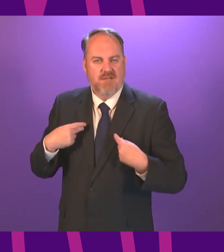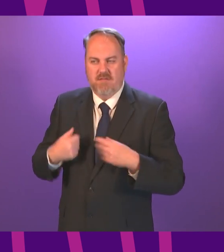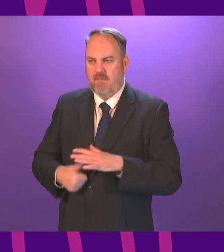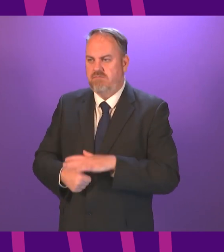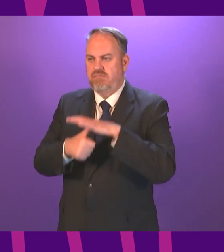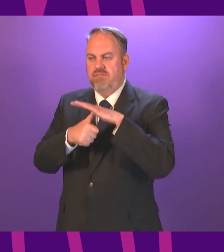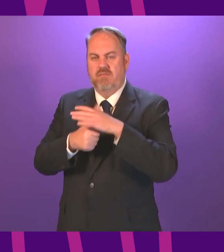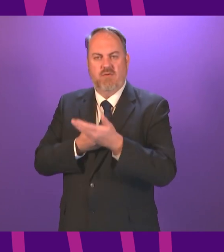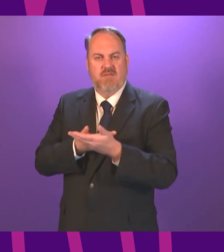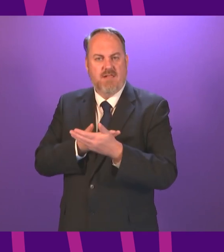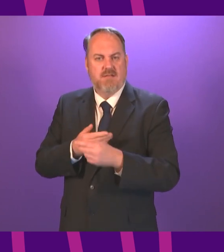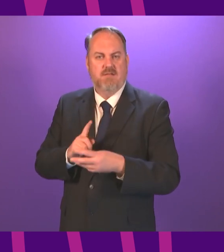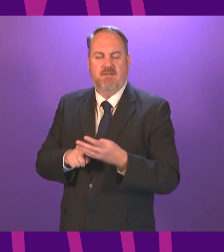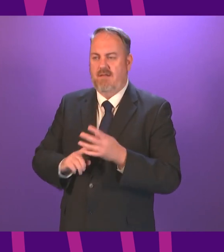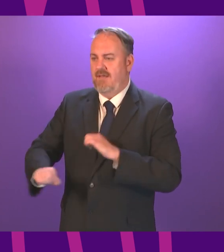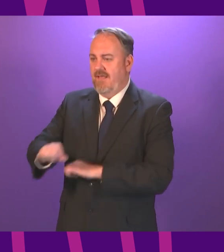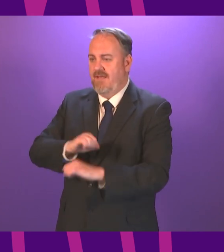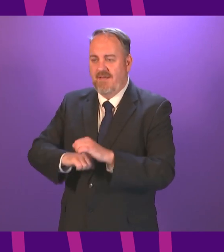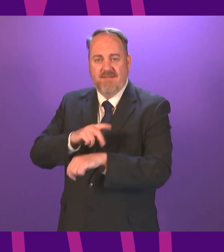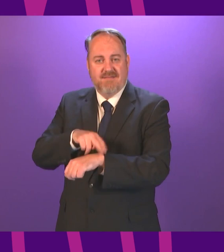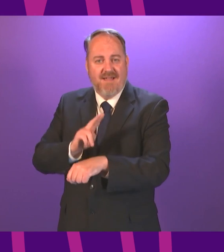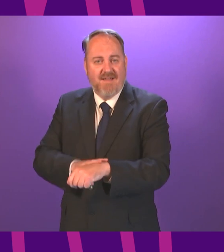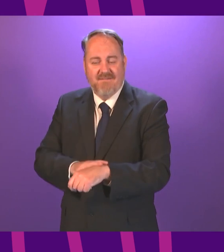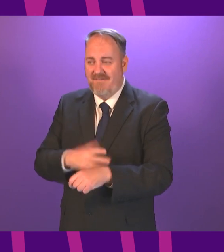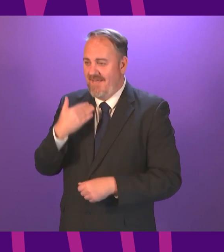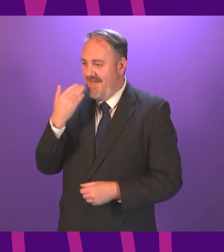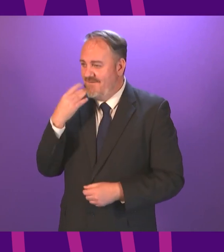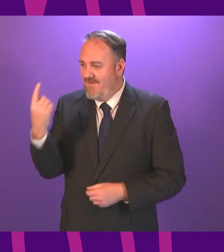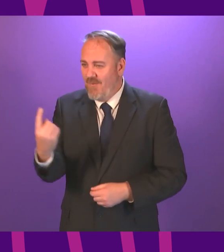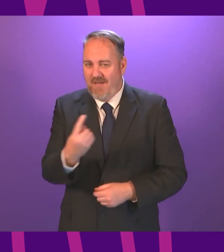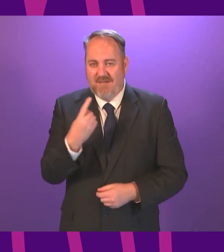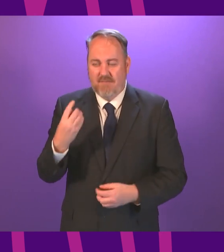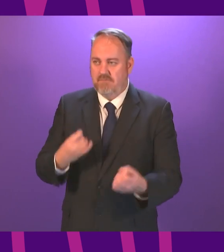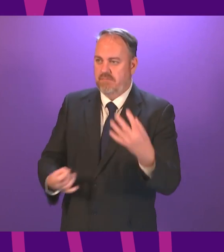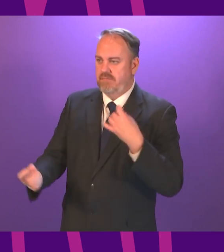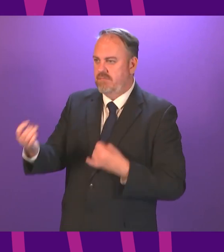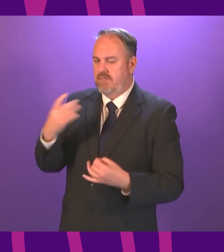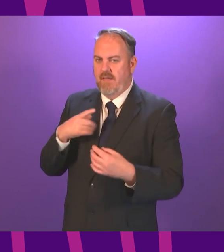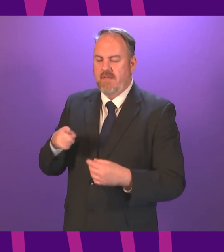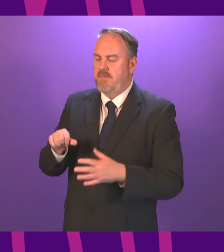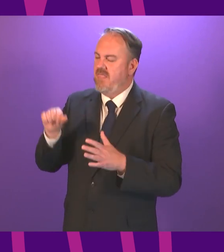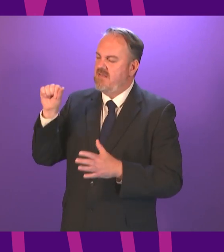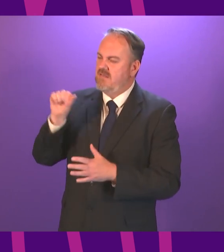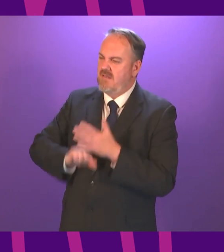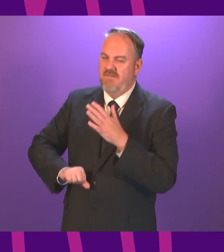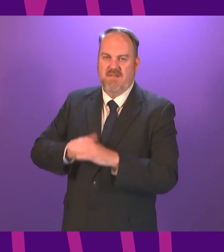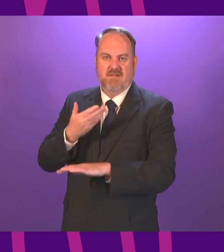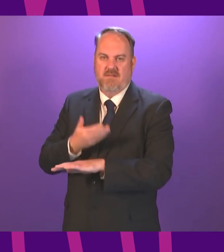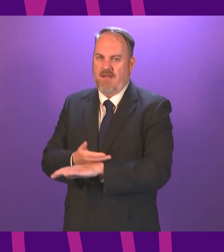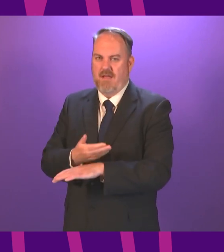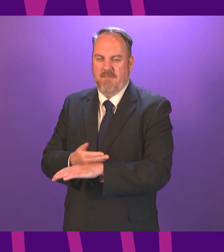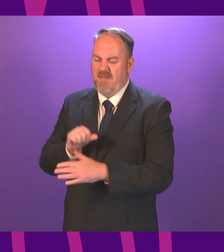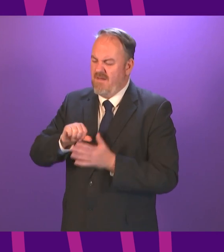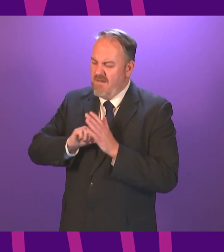the cleaning staff every single one of them told me it has been the most challenging the most difficult